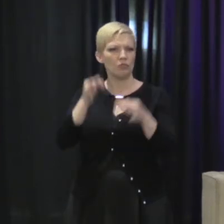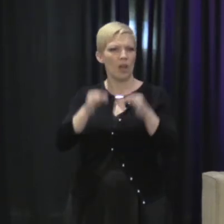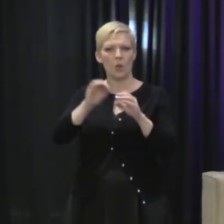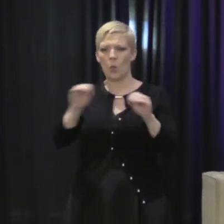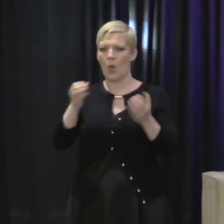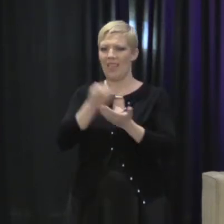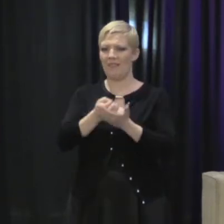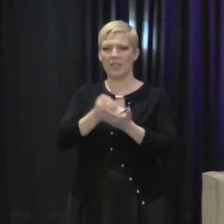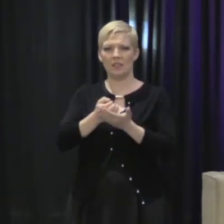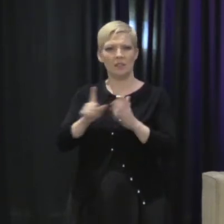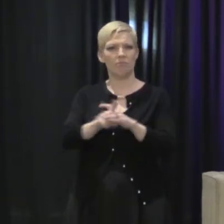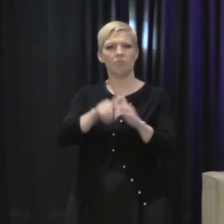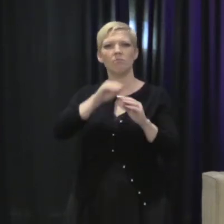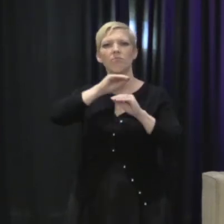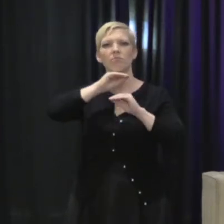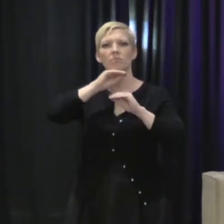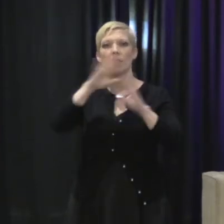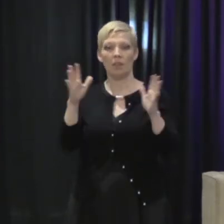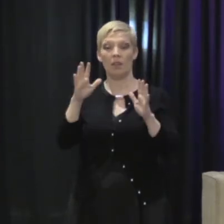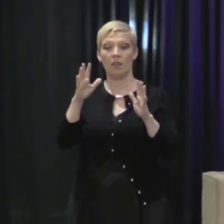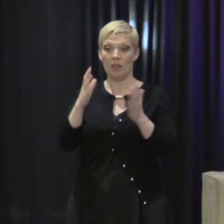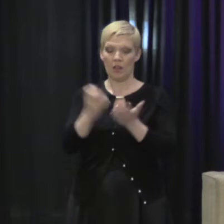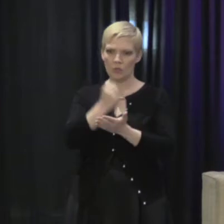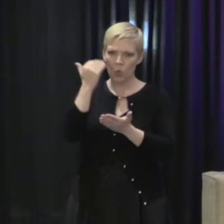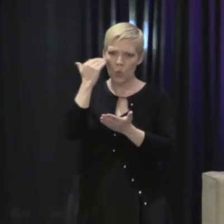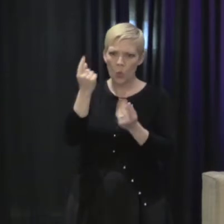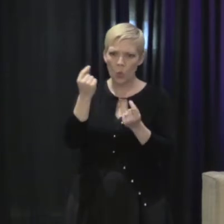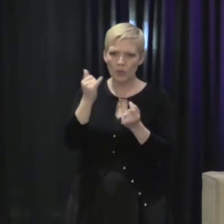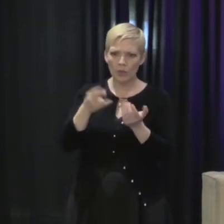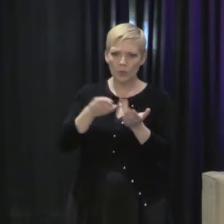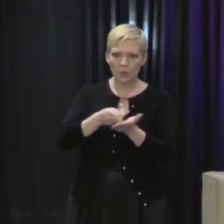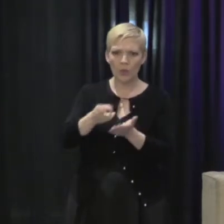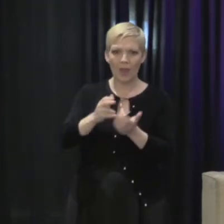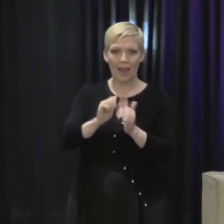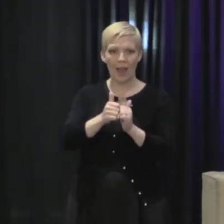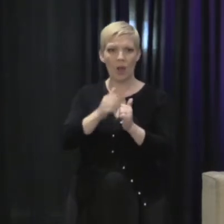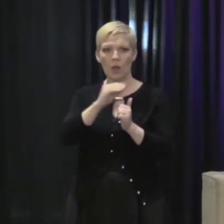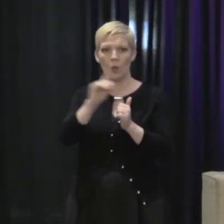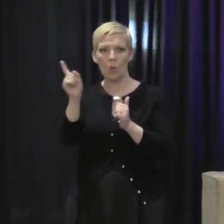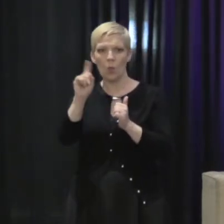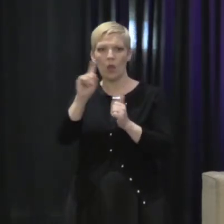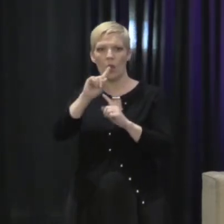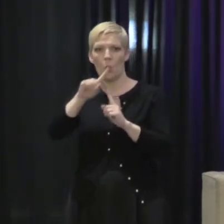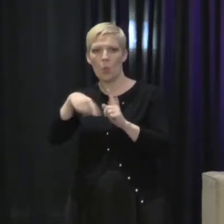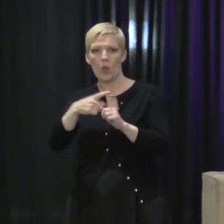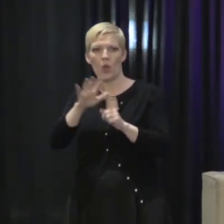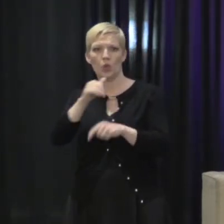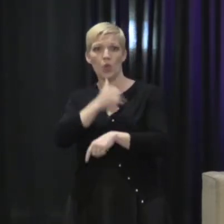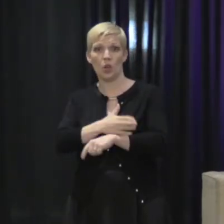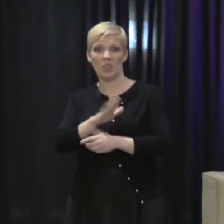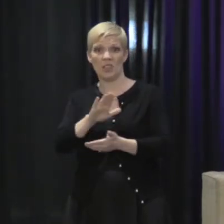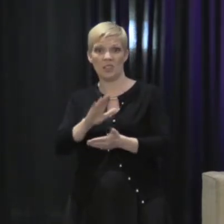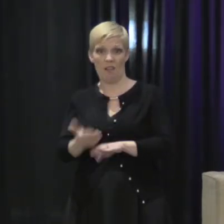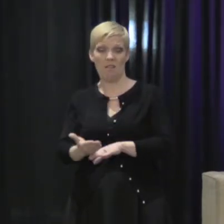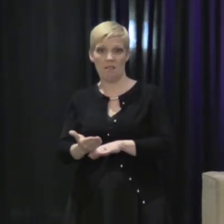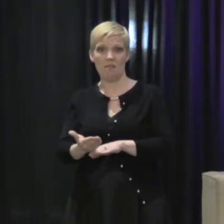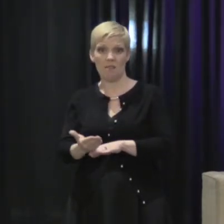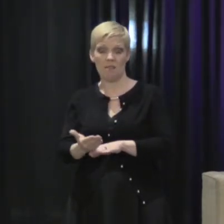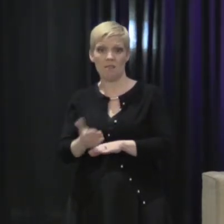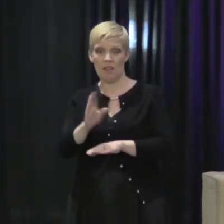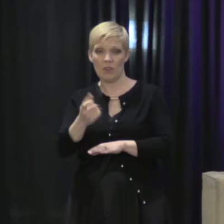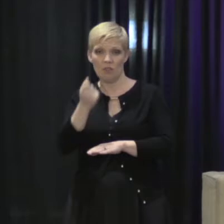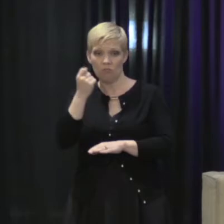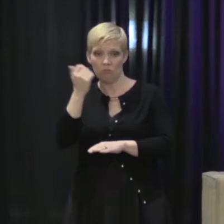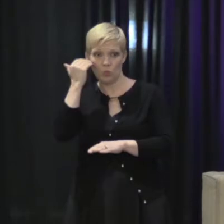hearings. She never got to know the truth of how, when, and where her daughters died. And through the Inter-American Commission